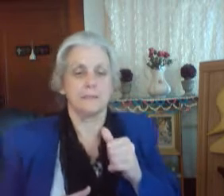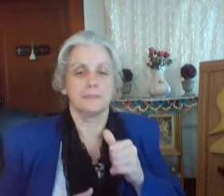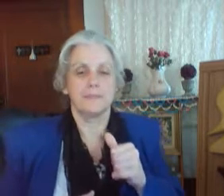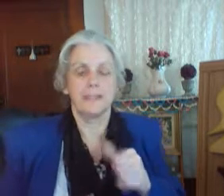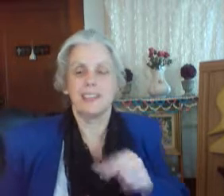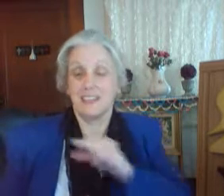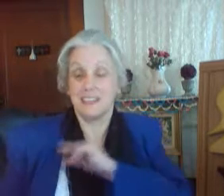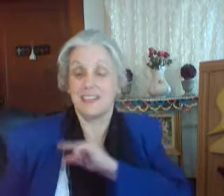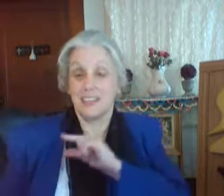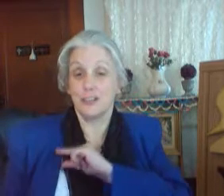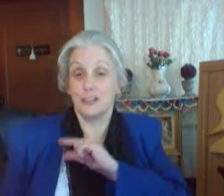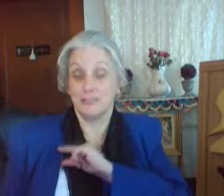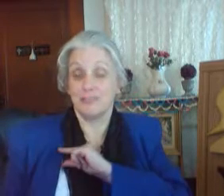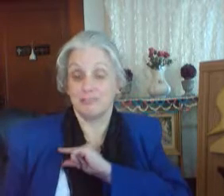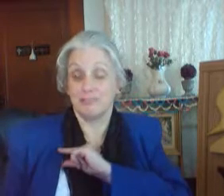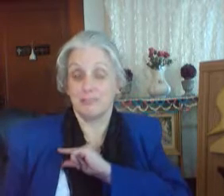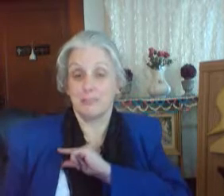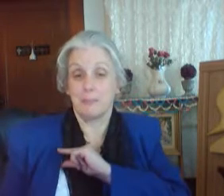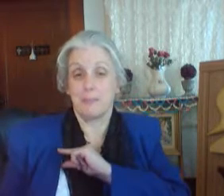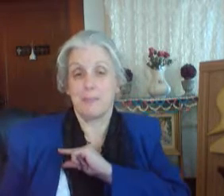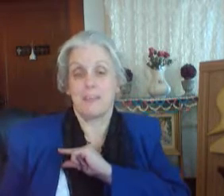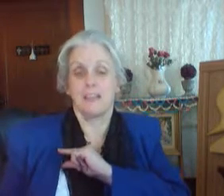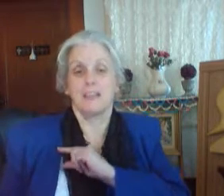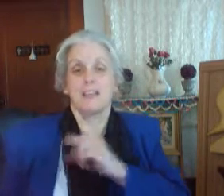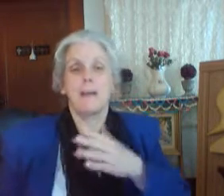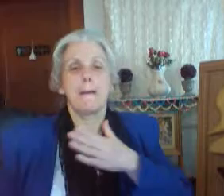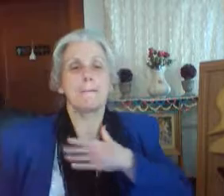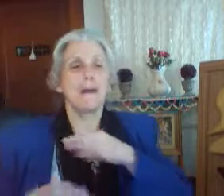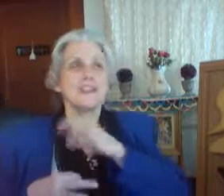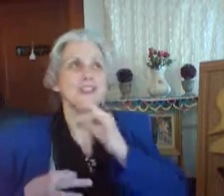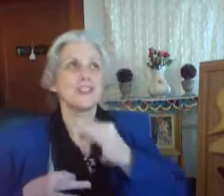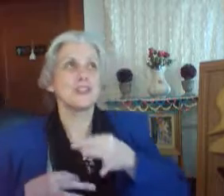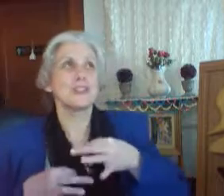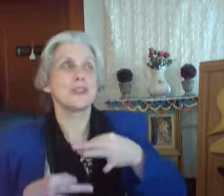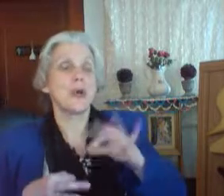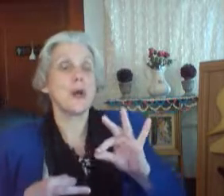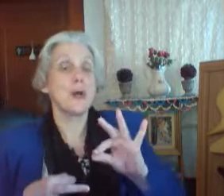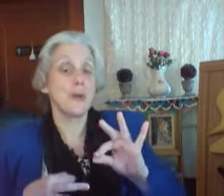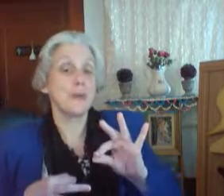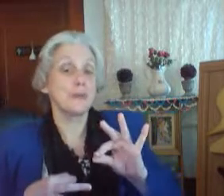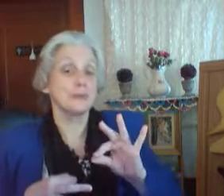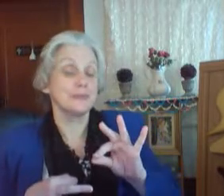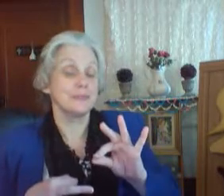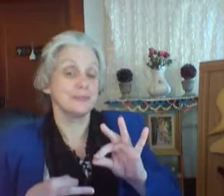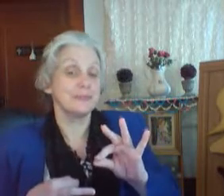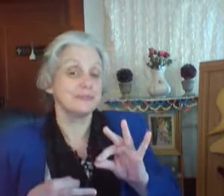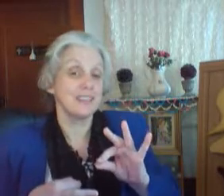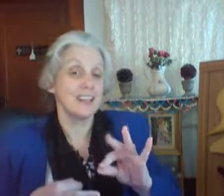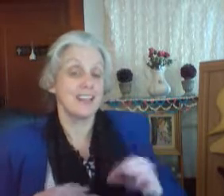My soul from his salvation